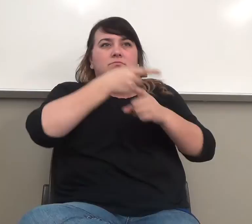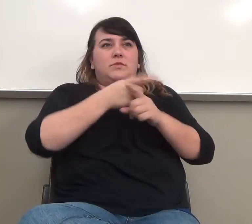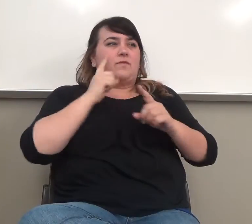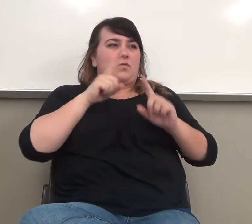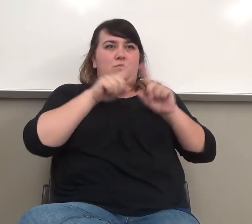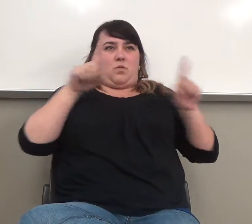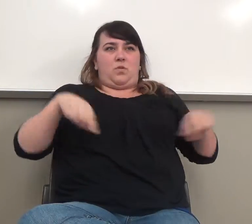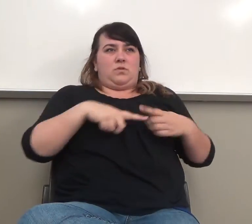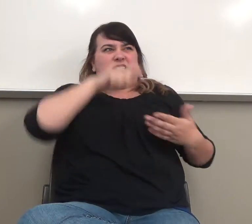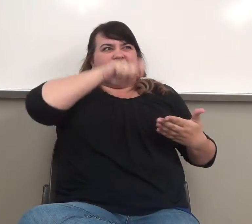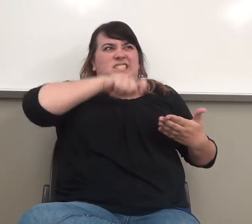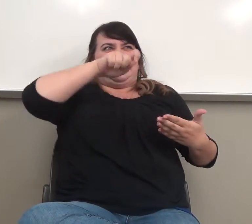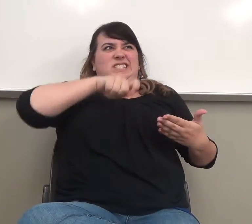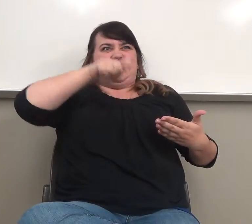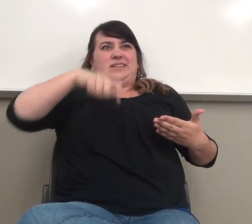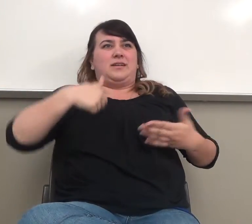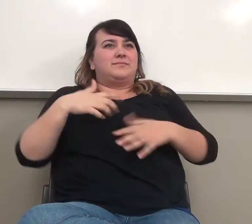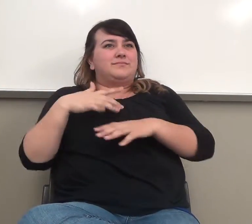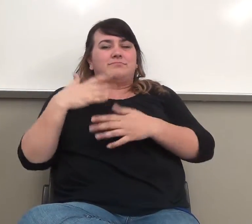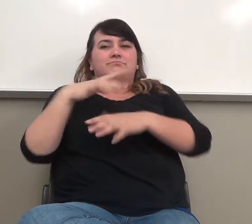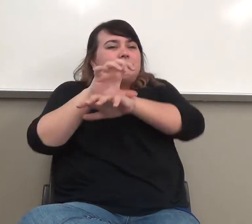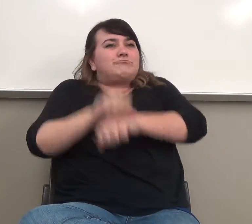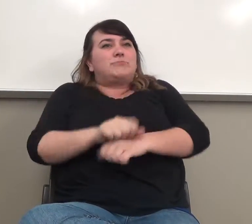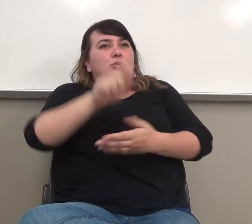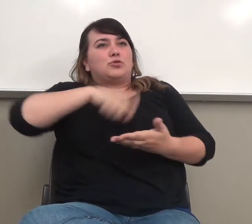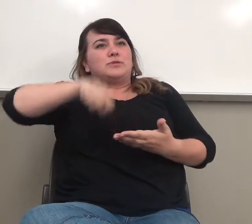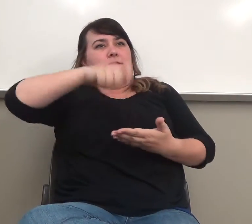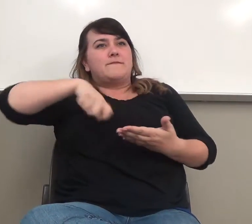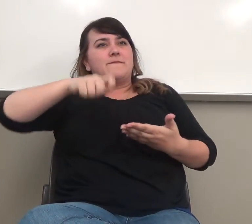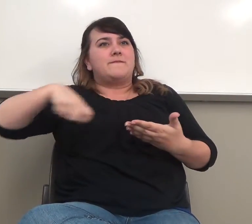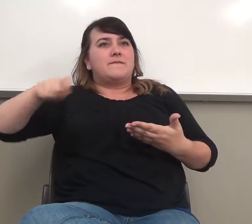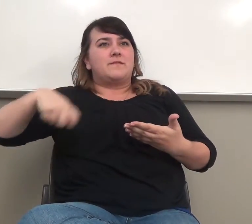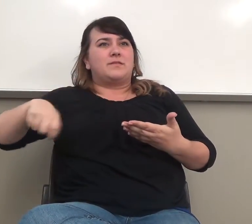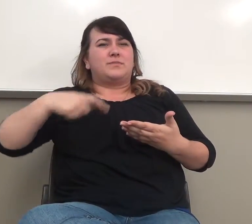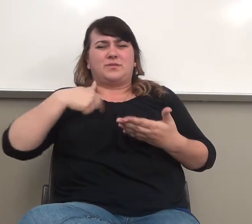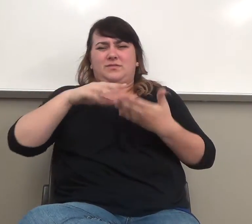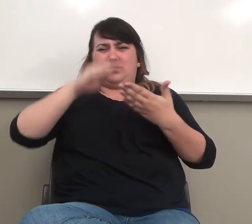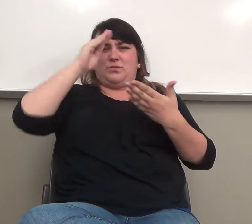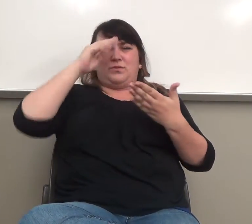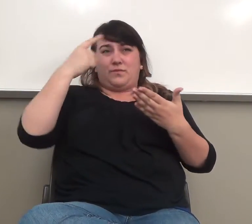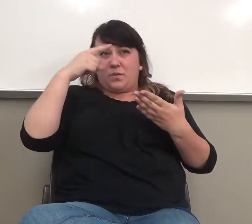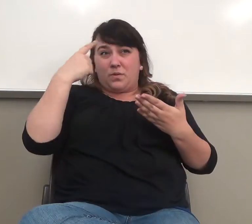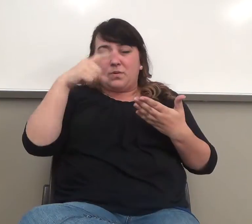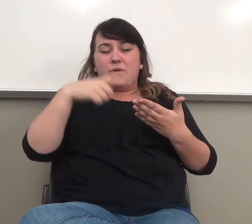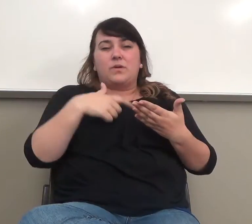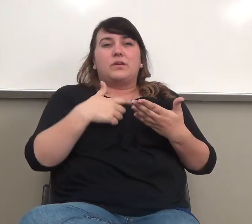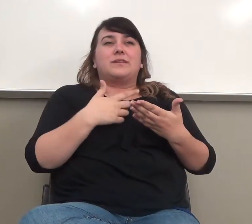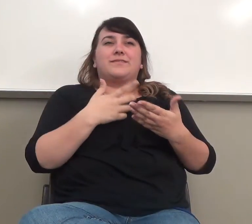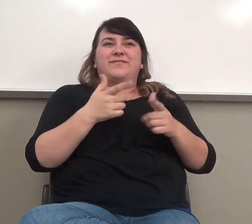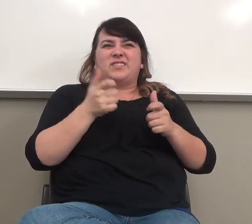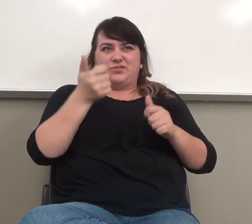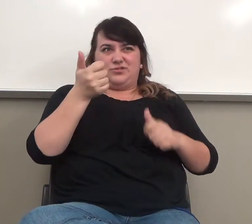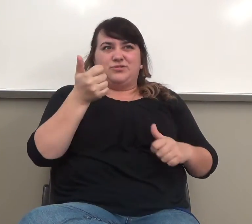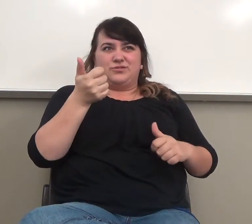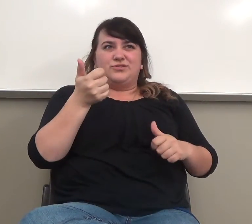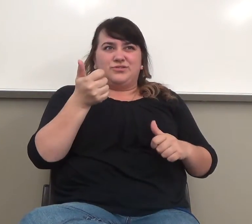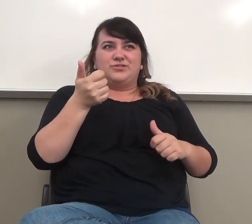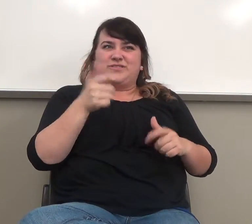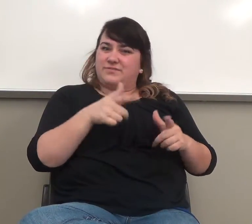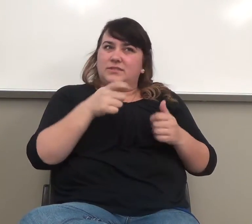However, the reason that they taught cursive was partly because it's faster. It's a lot faster to write